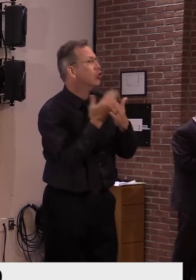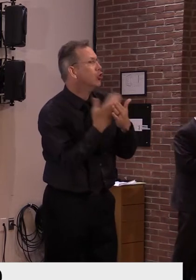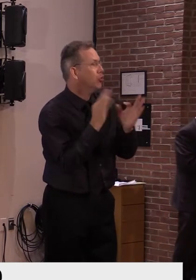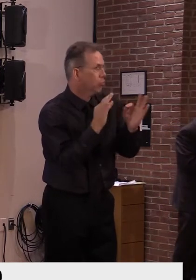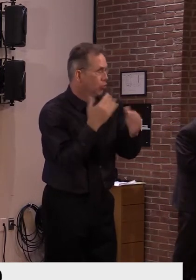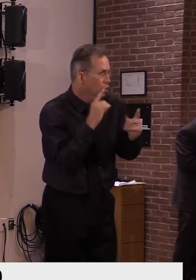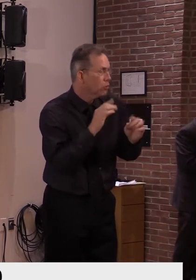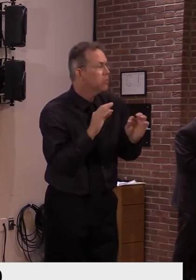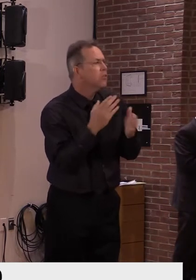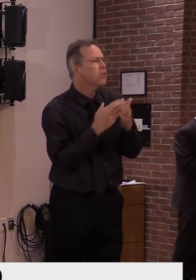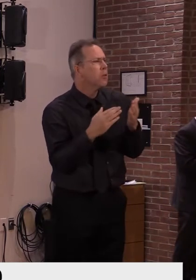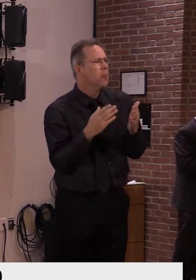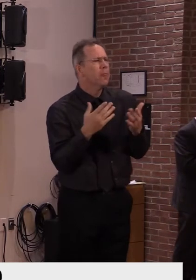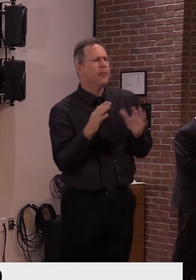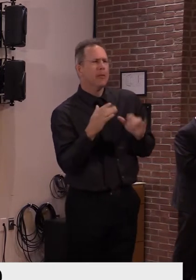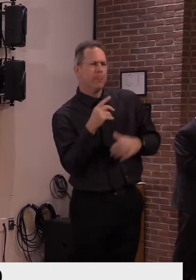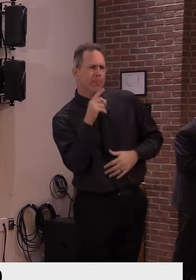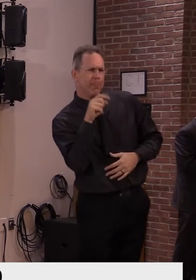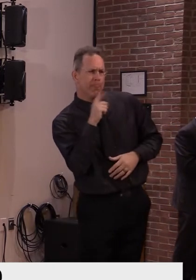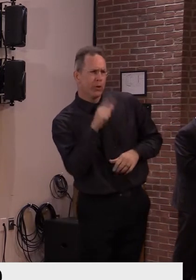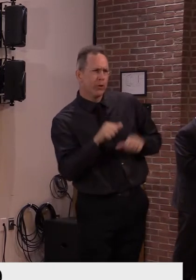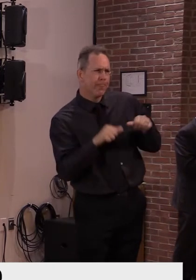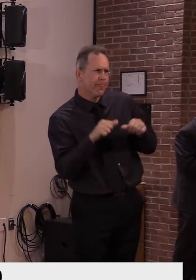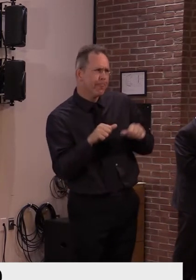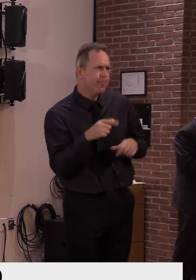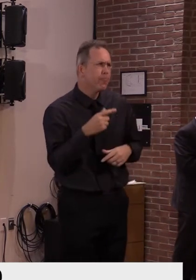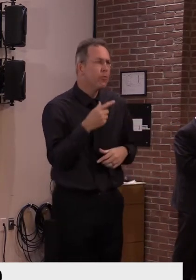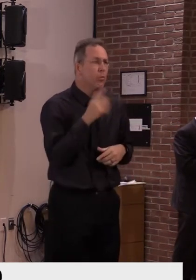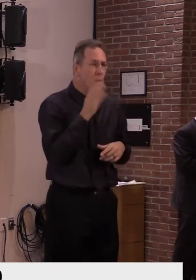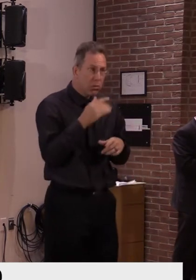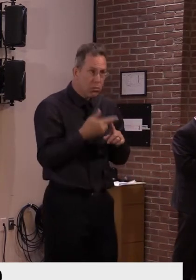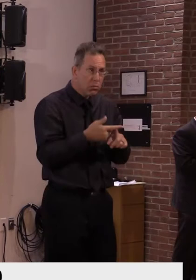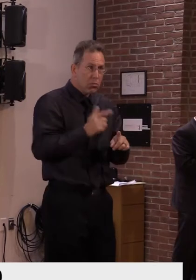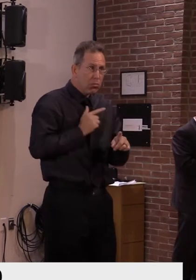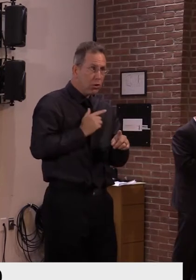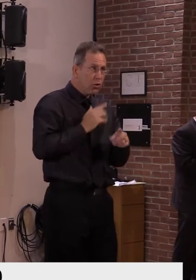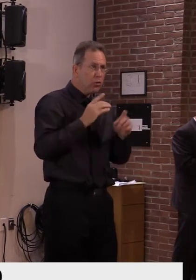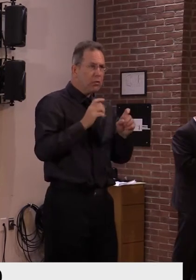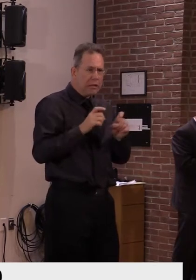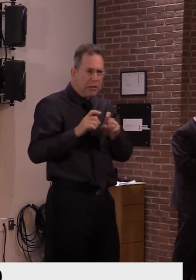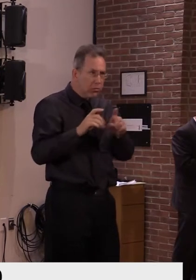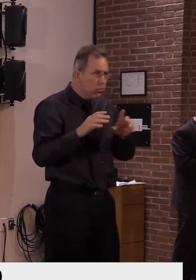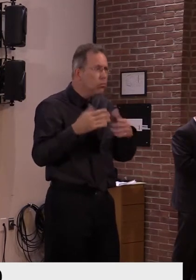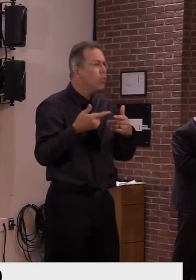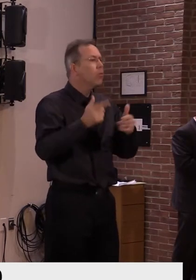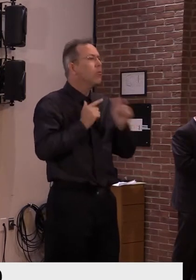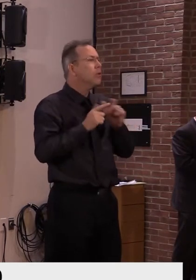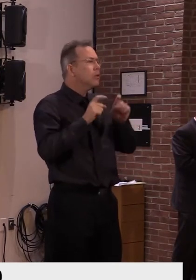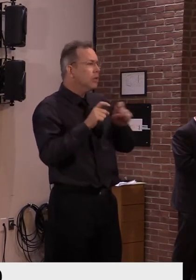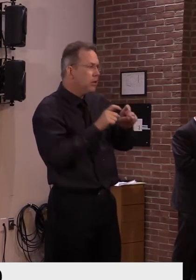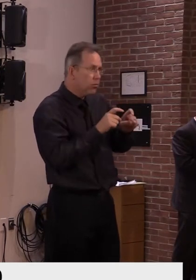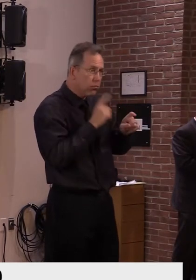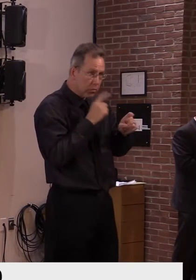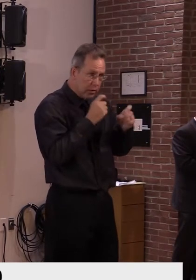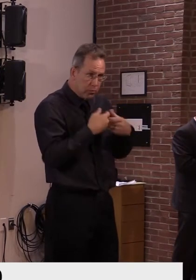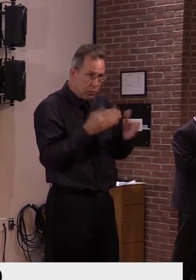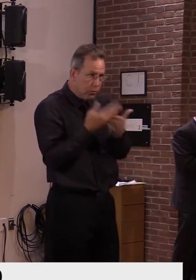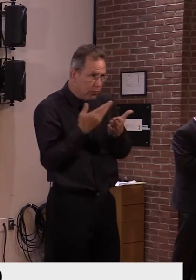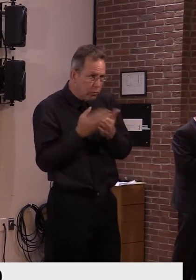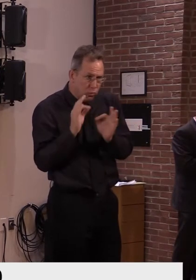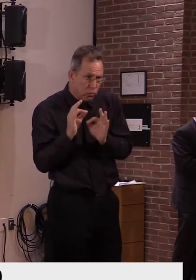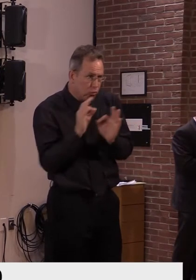So these are pivotal trials for us to get to the point that a vaccine or vaccines can be licensed and used in the broader population.